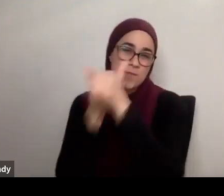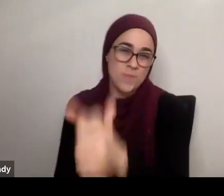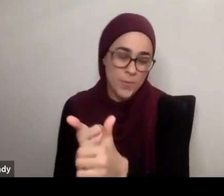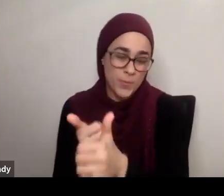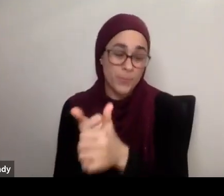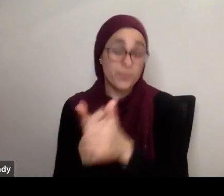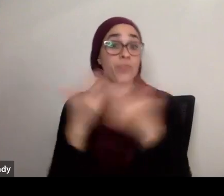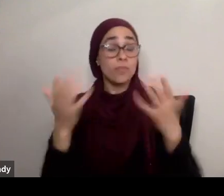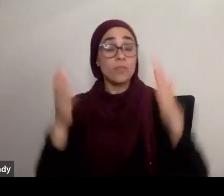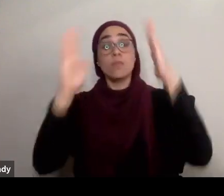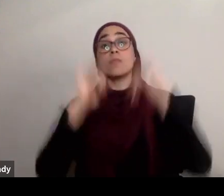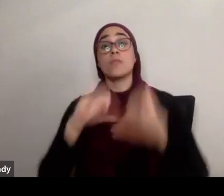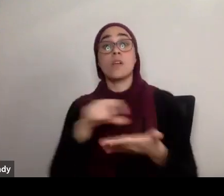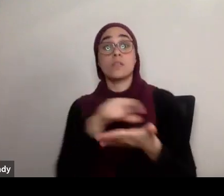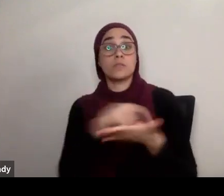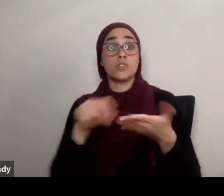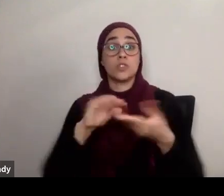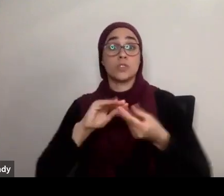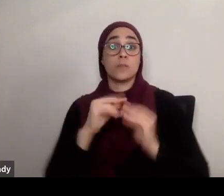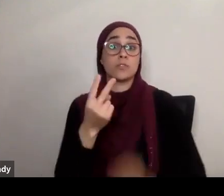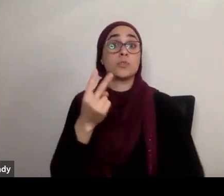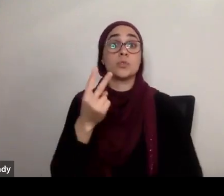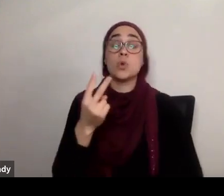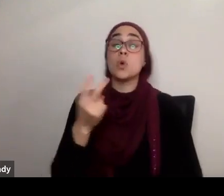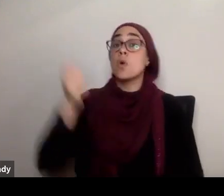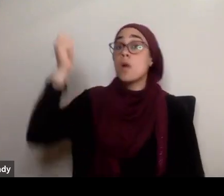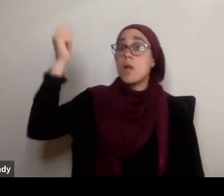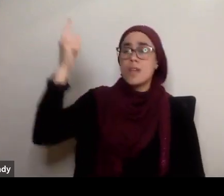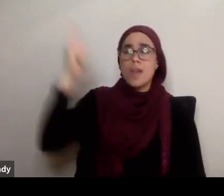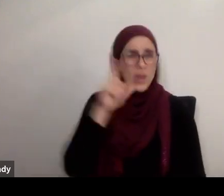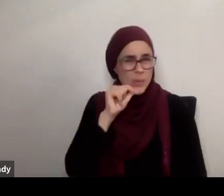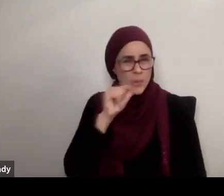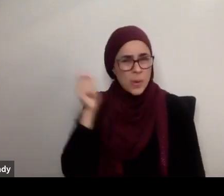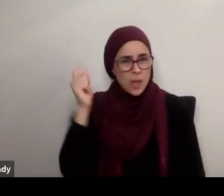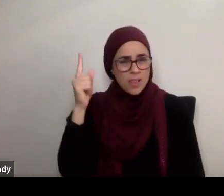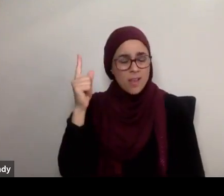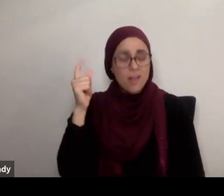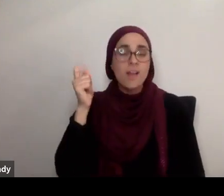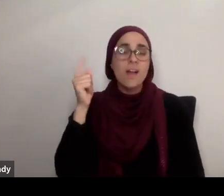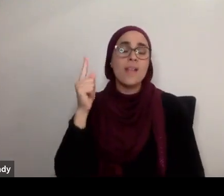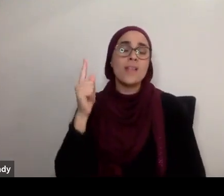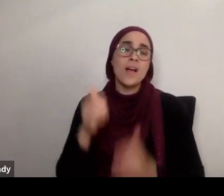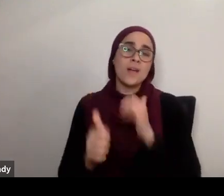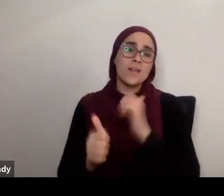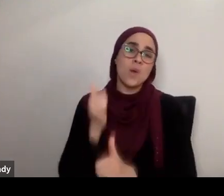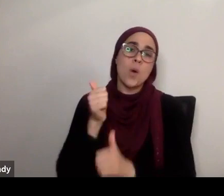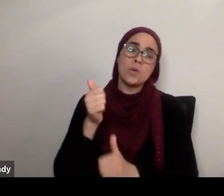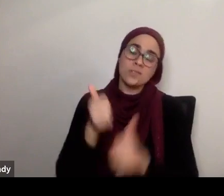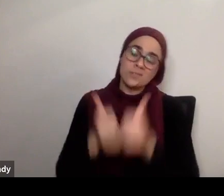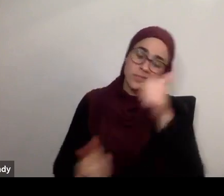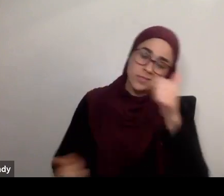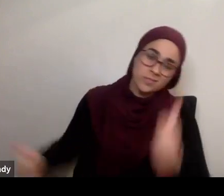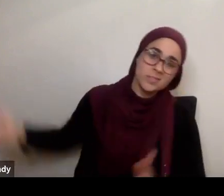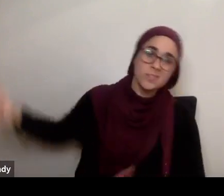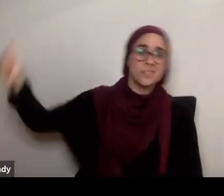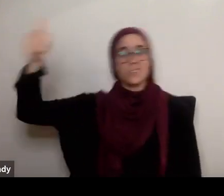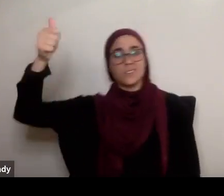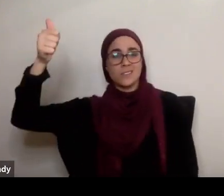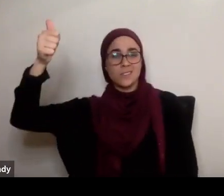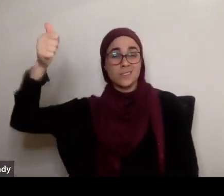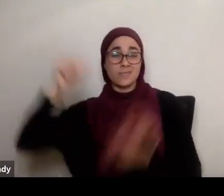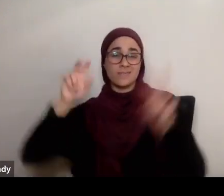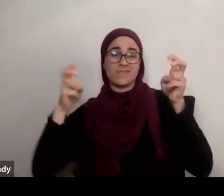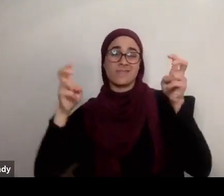'la. He's the most high. SubhanAllah. By definition, He's the most high. So when we do Tasbih, it's not this absent